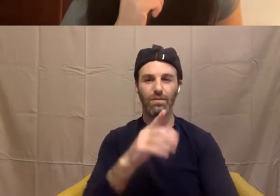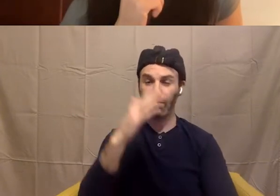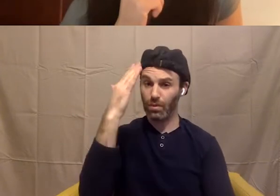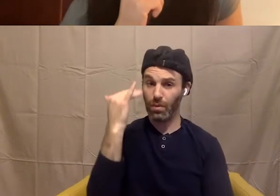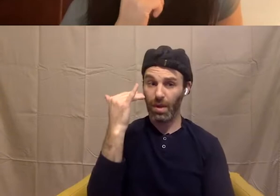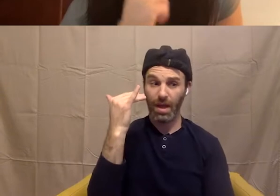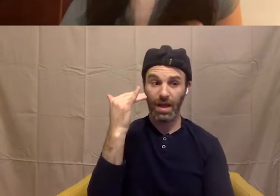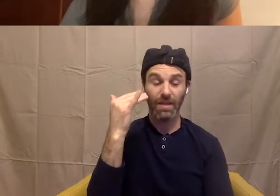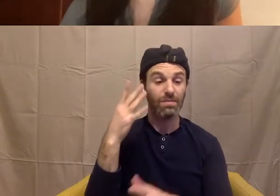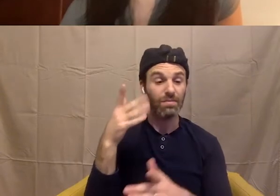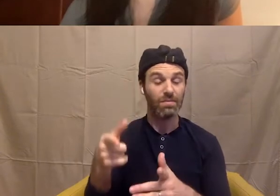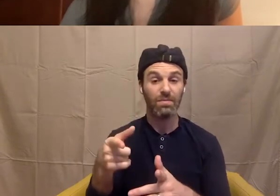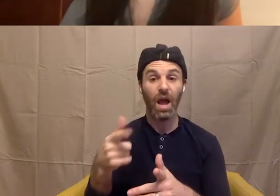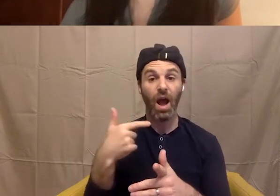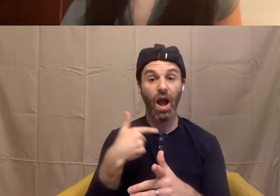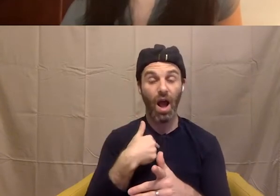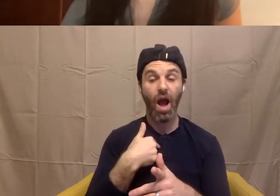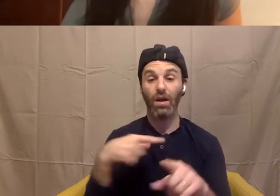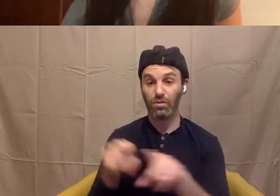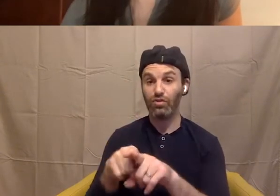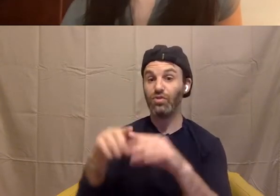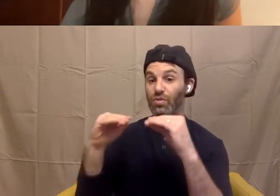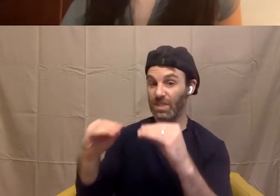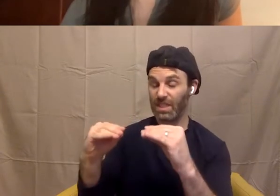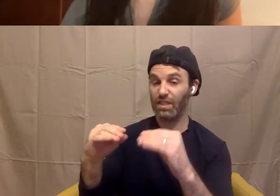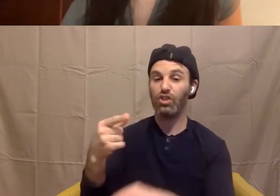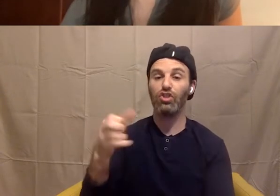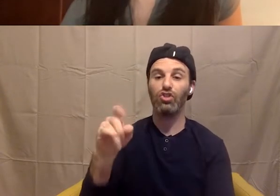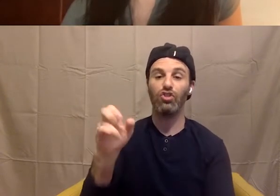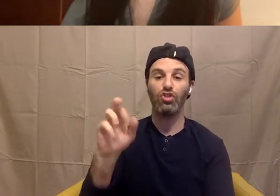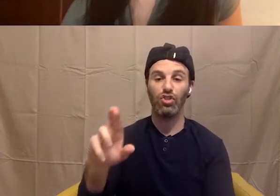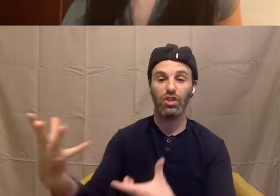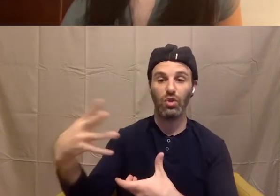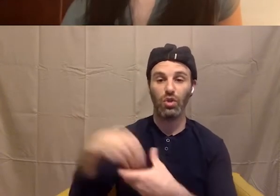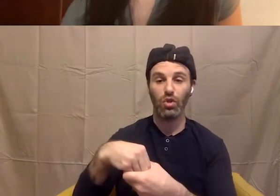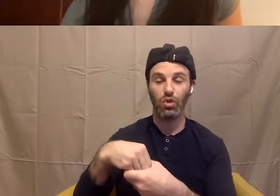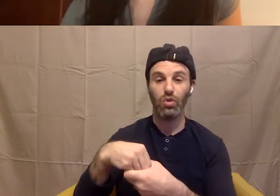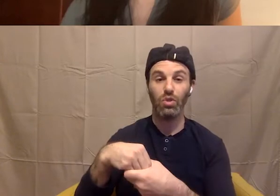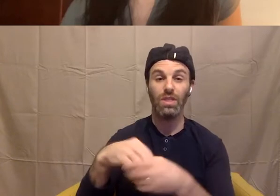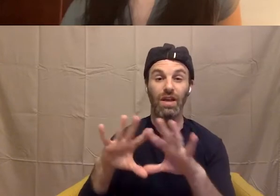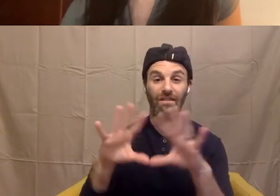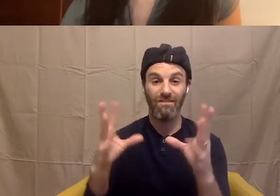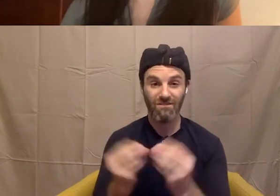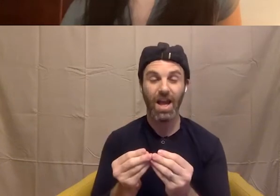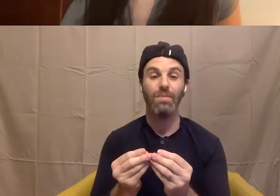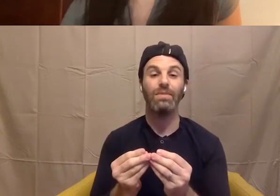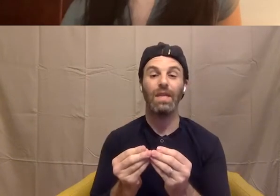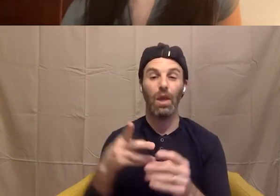I also teach gender inclusive family style puberty workshops for eight to 12 year olds and